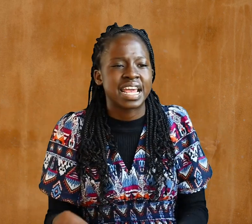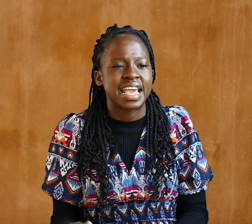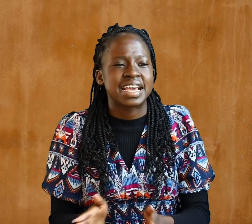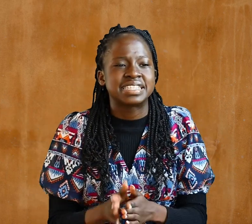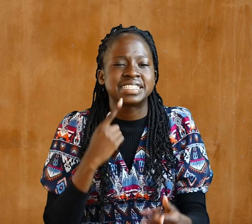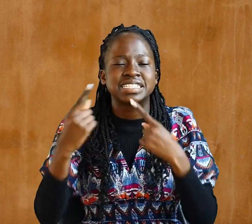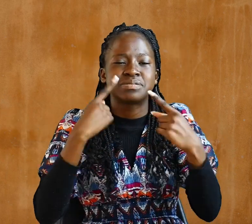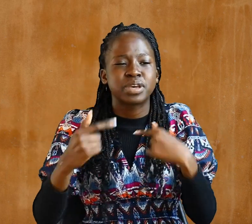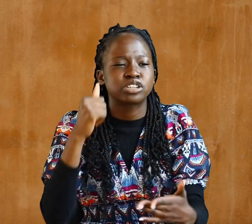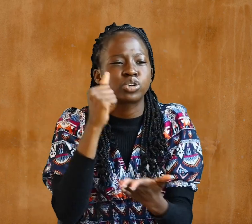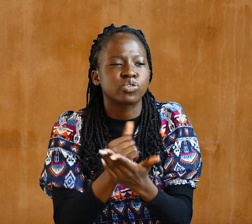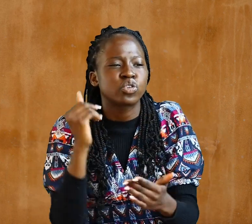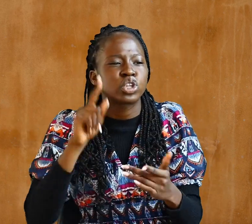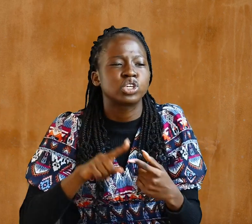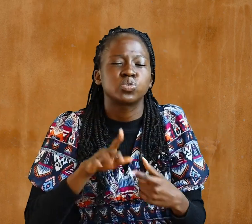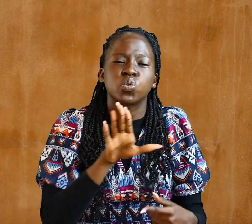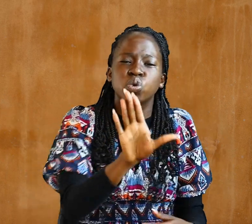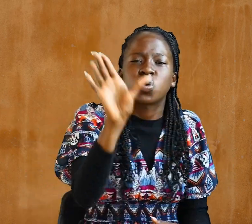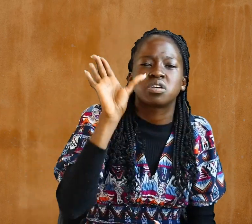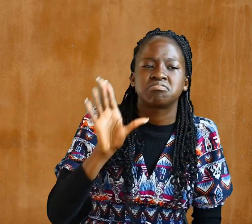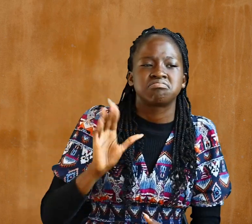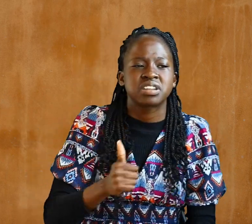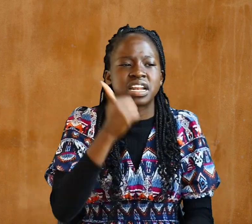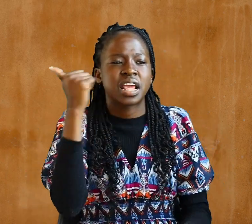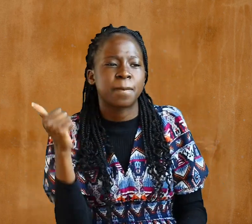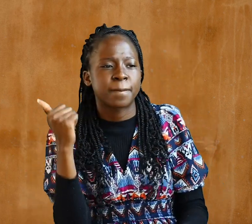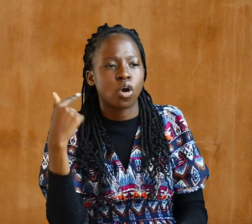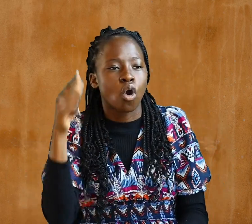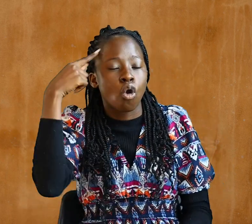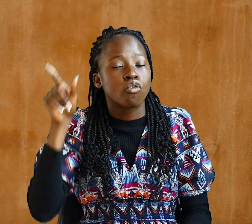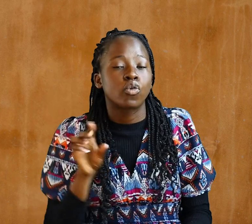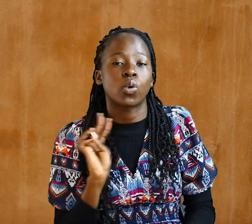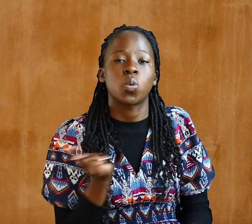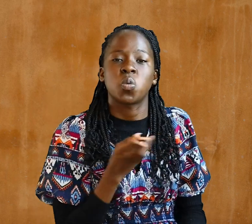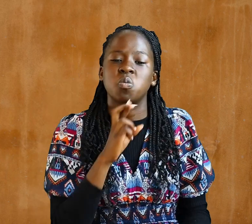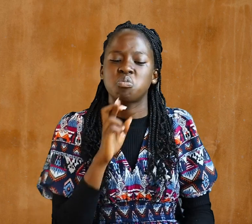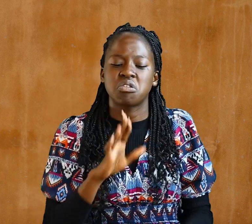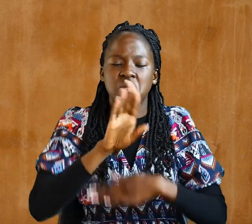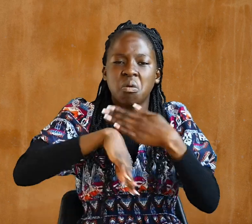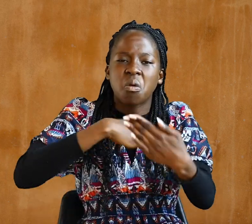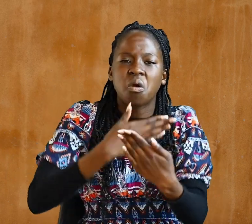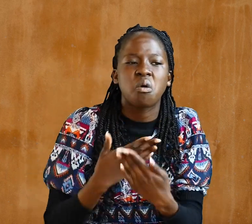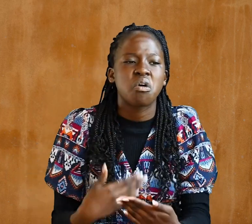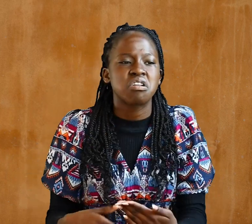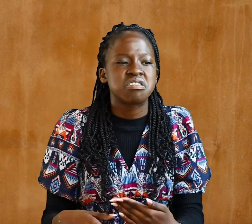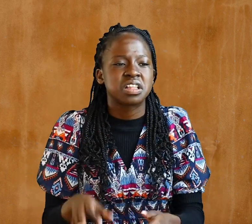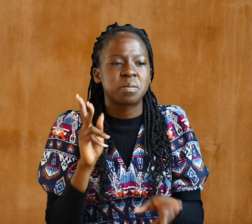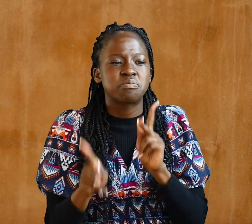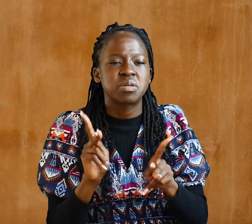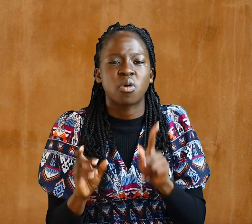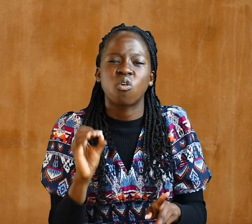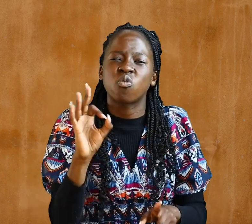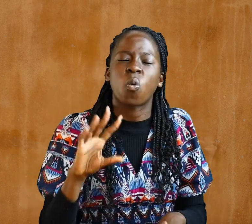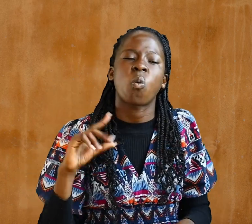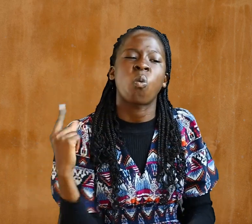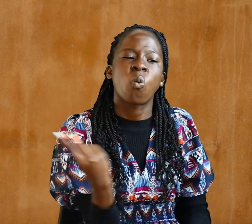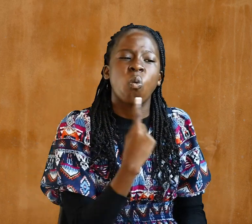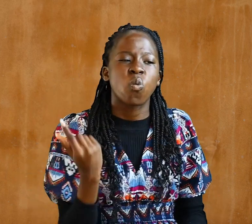to your neighbor For we are all members of one body In your anger